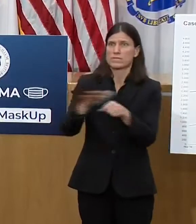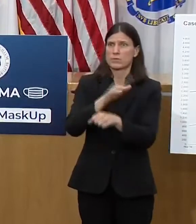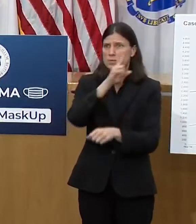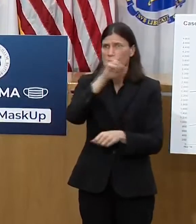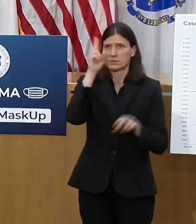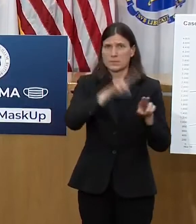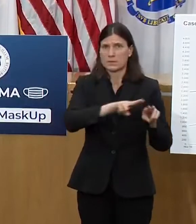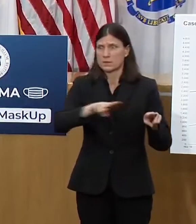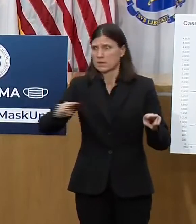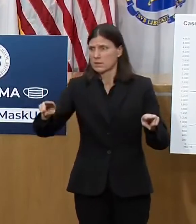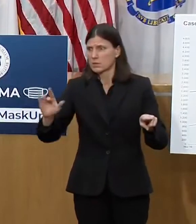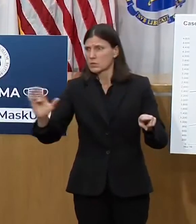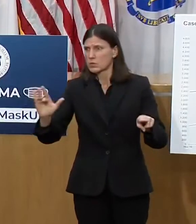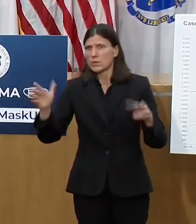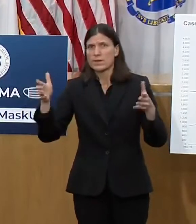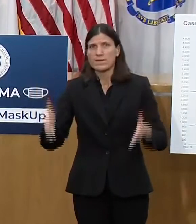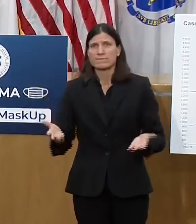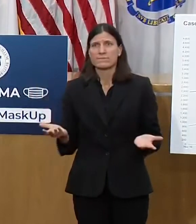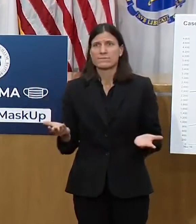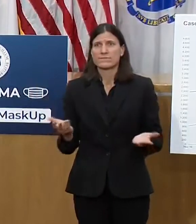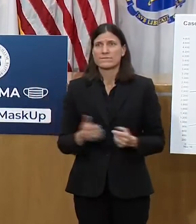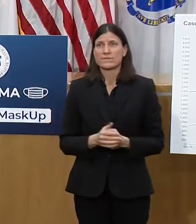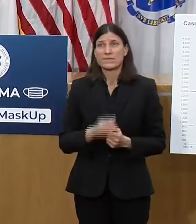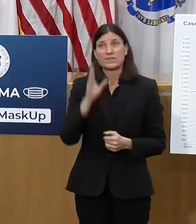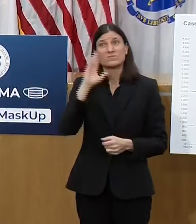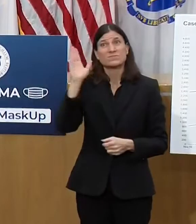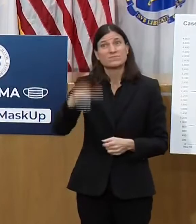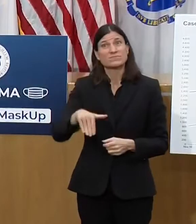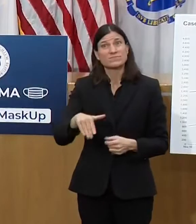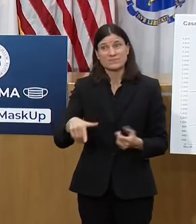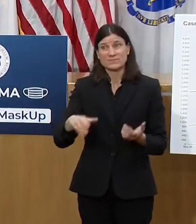It's not a secret that we're in a second surge here in Massachusetts.